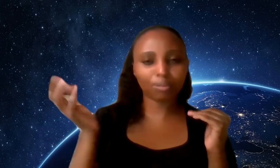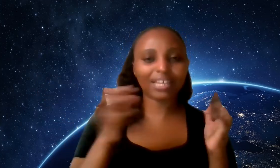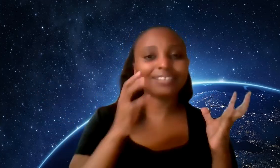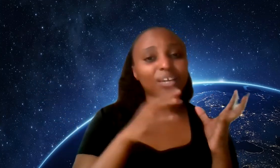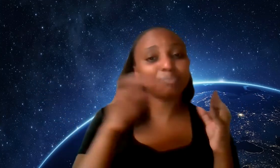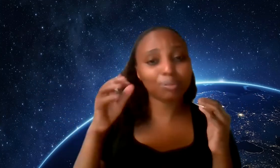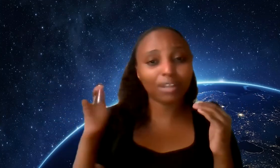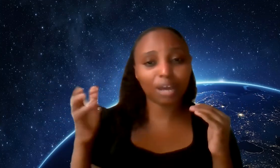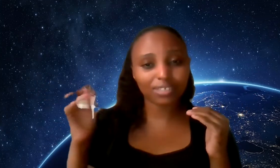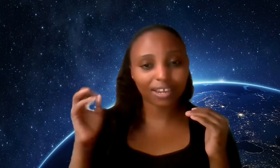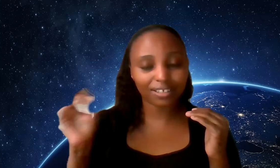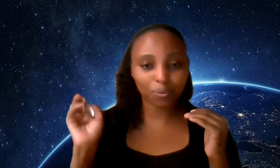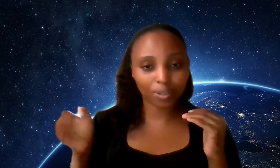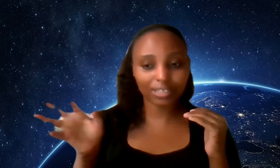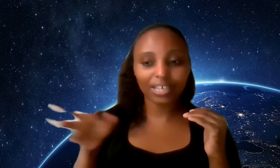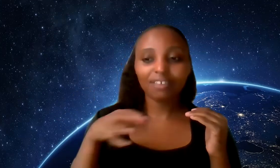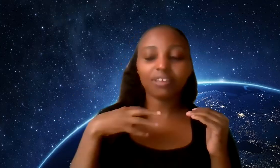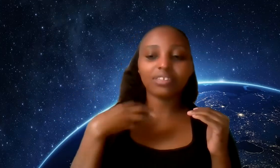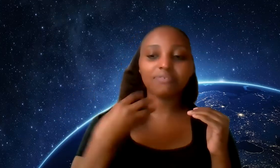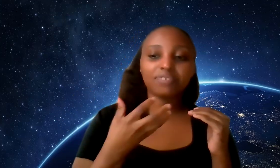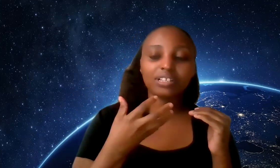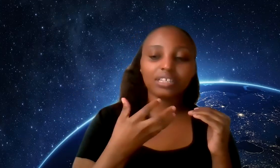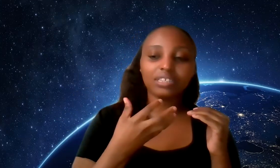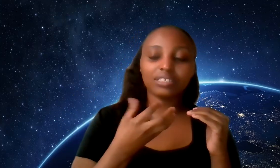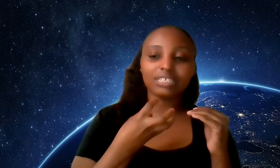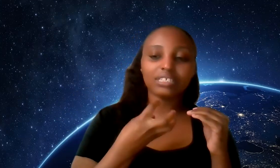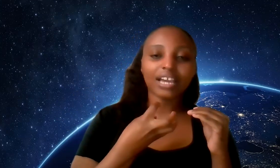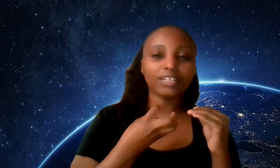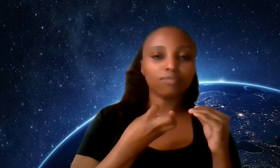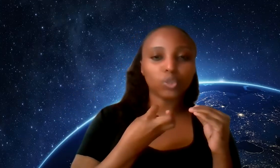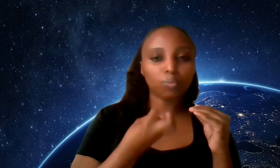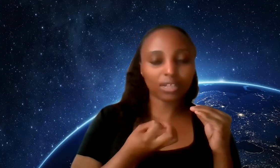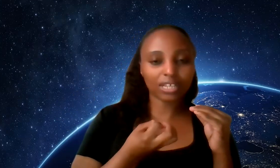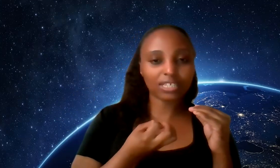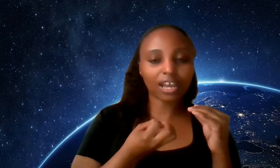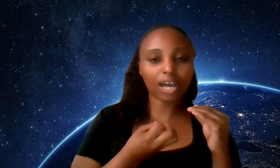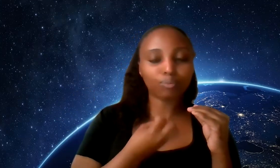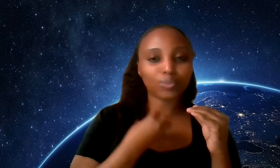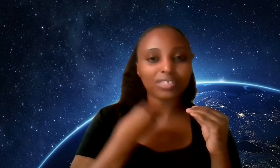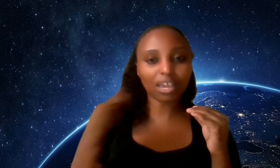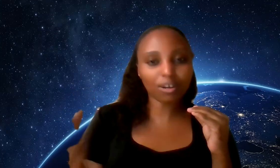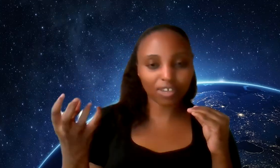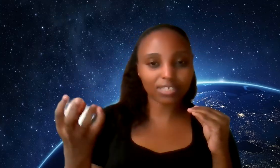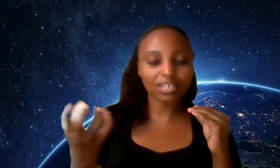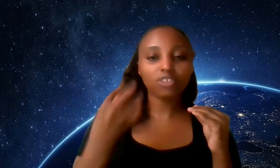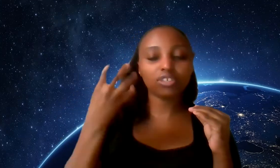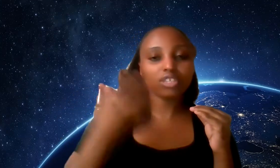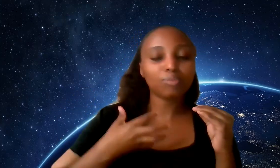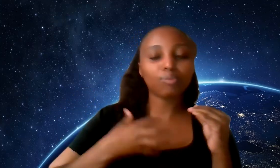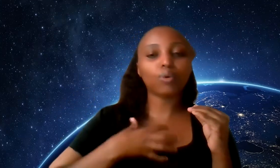people like some people outside in the world that they feel that there's this kind of nobleness that comes with sacrifice these are the people